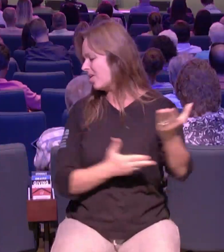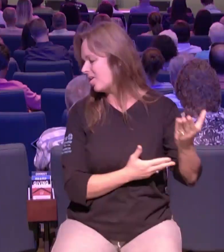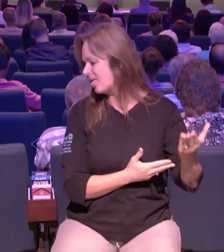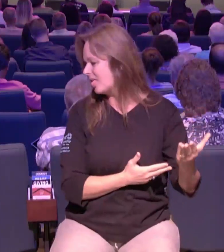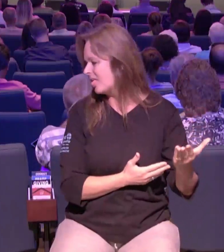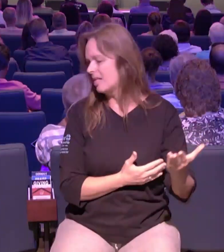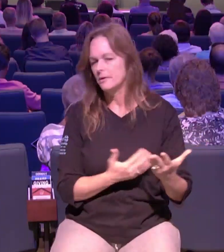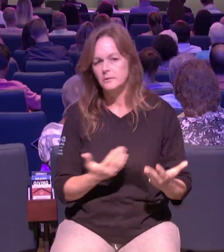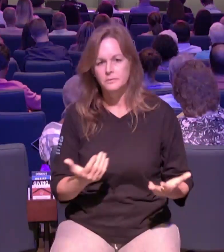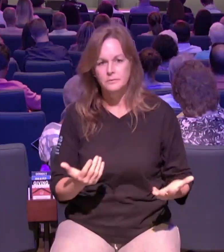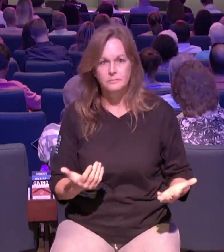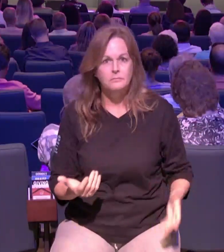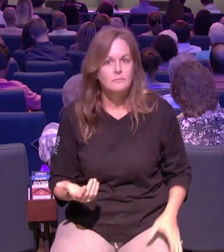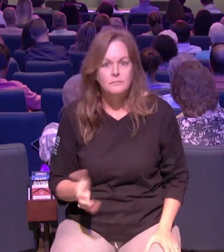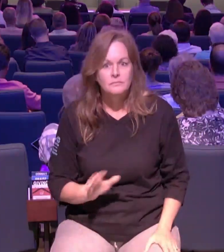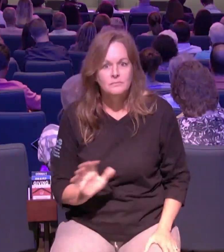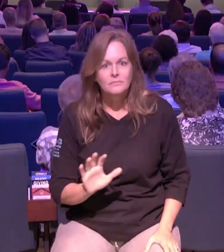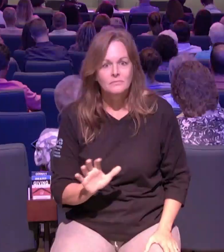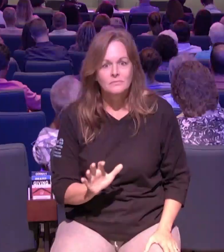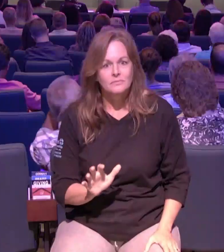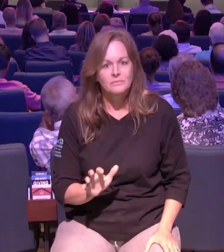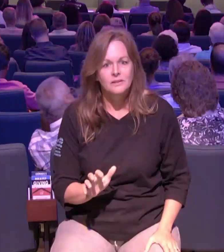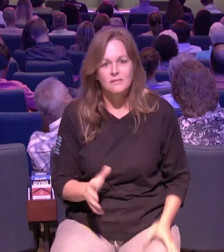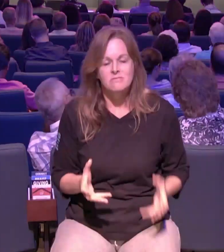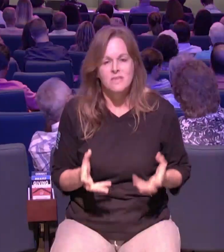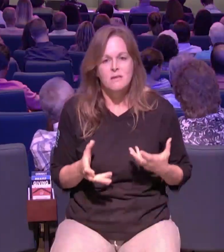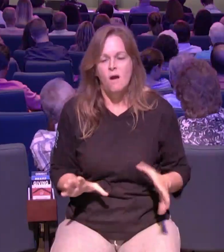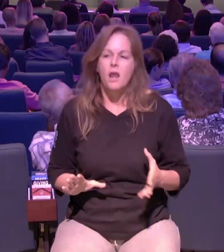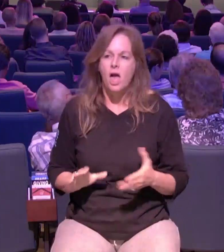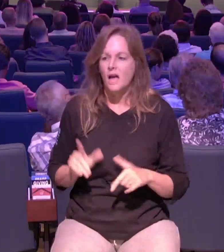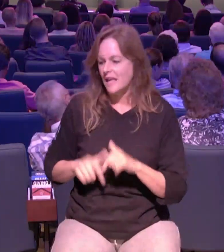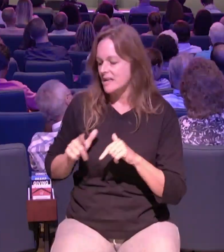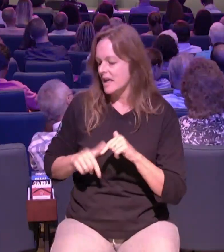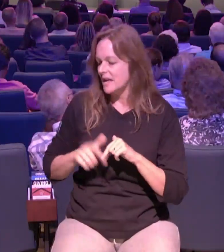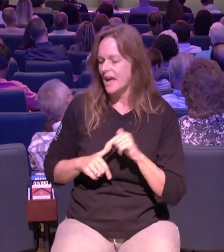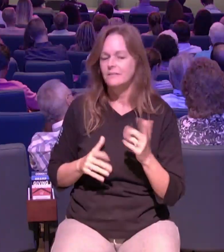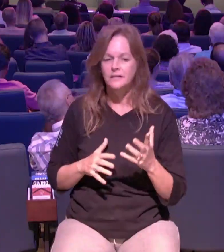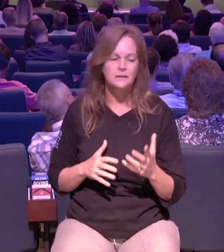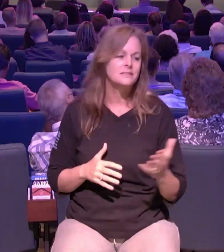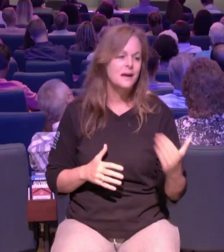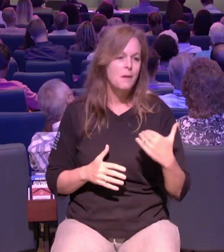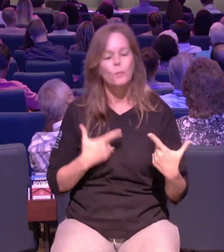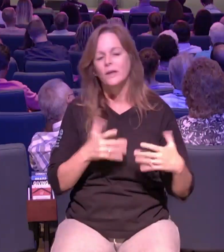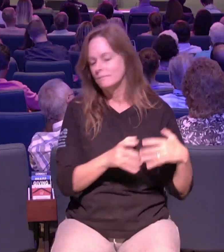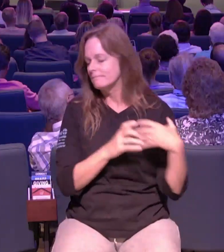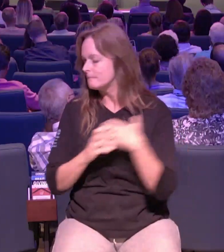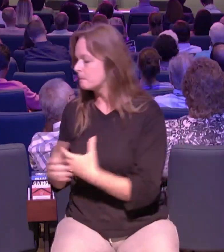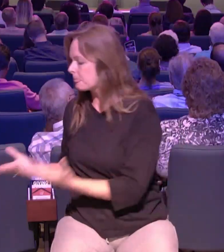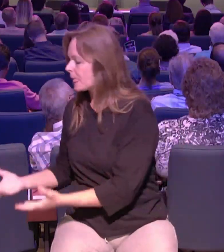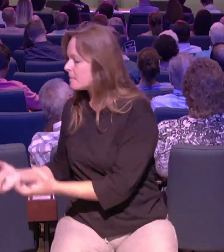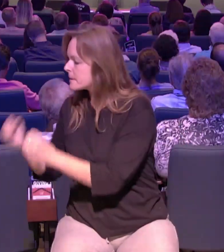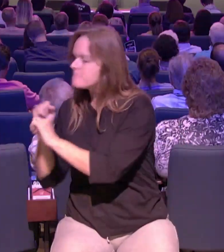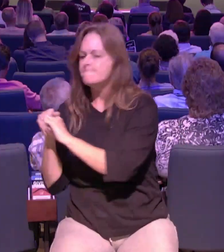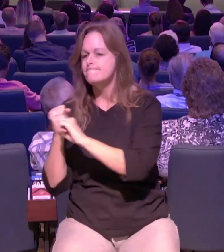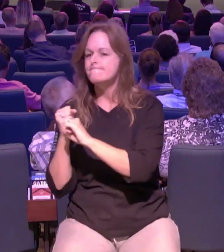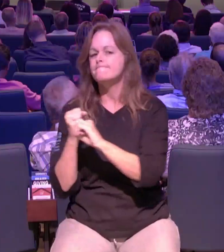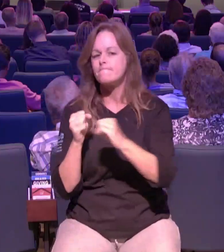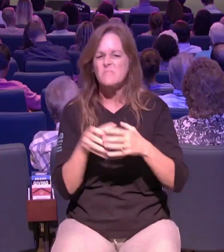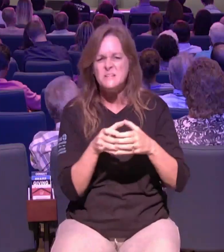can't this ain't gonna work right but they weren't looking for excuses they were looking for jesus how many know they pushed through they had to push through